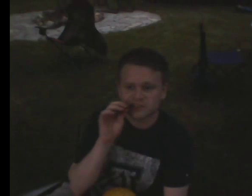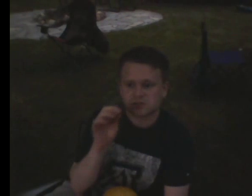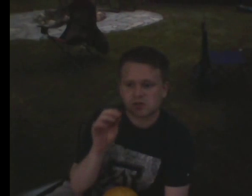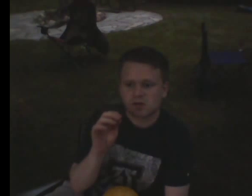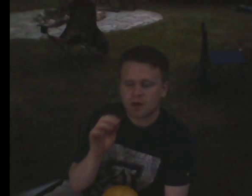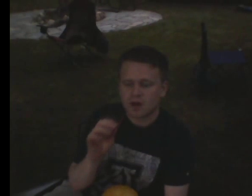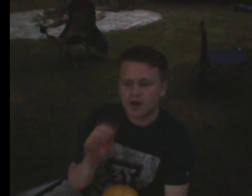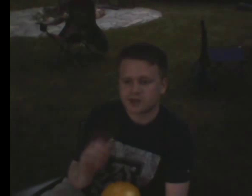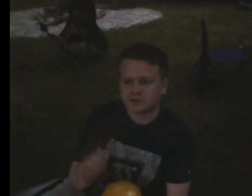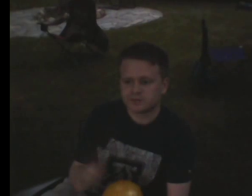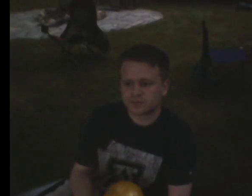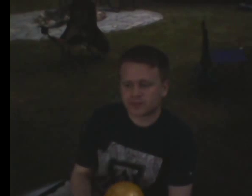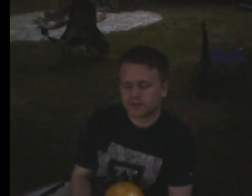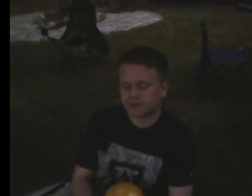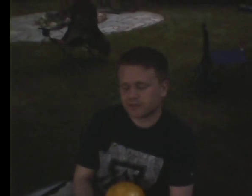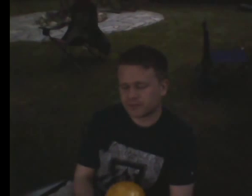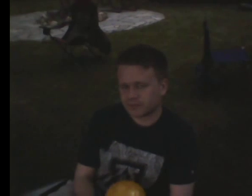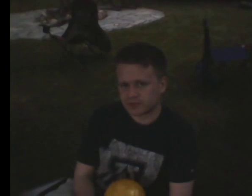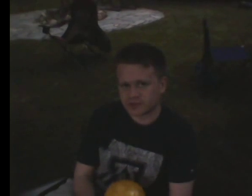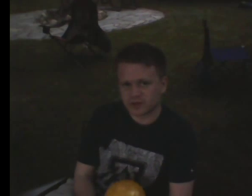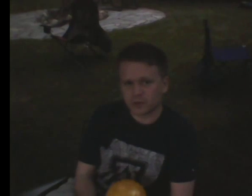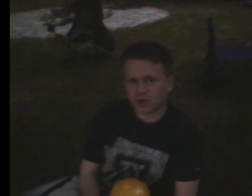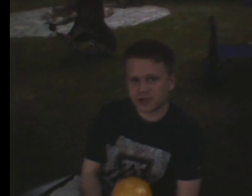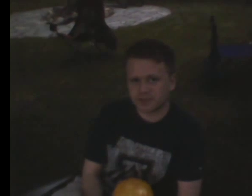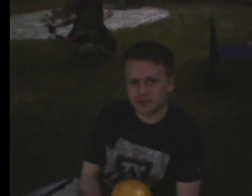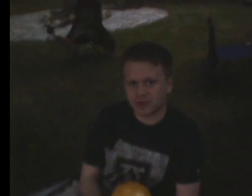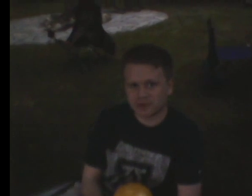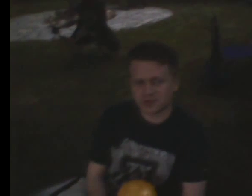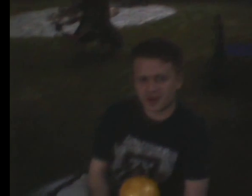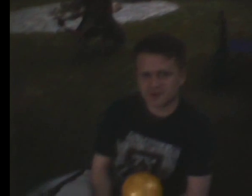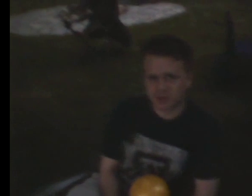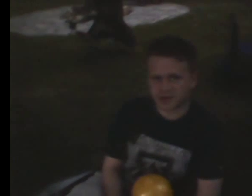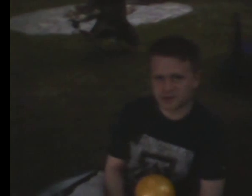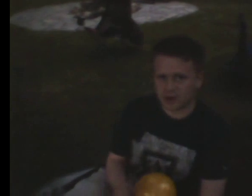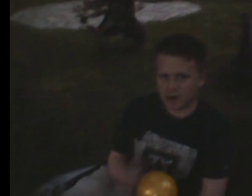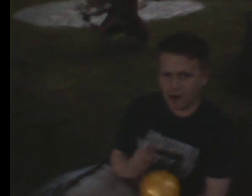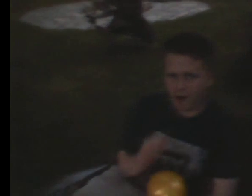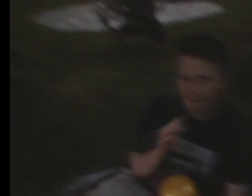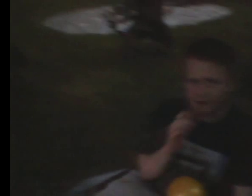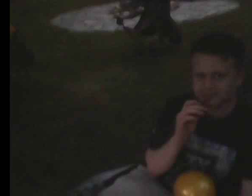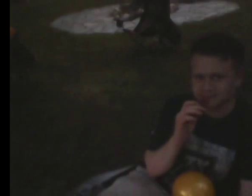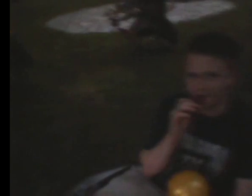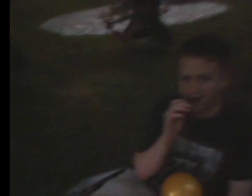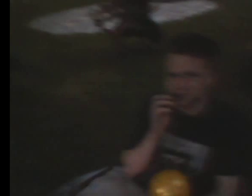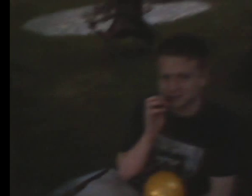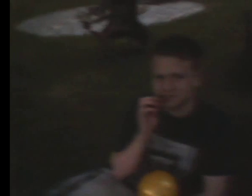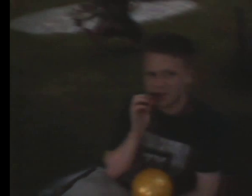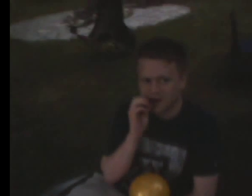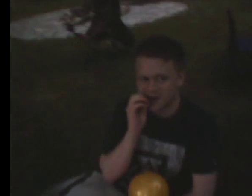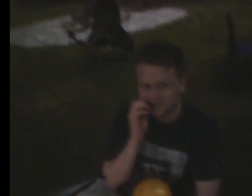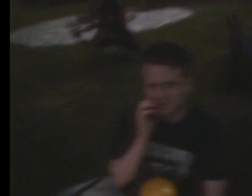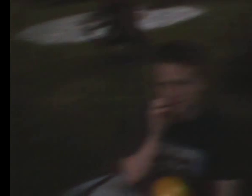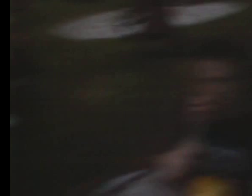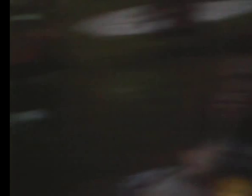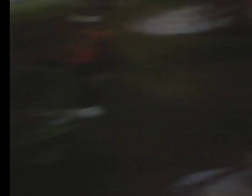So, you don't have to leave, it's about a half hour, 45 minutes away. But we can't have this stuff up here for that.